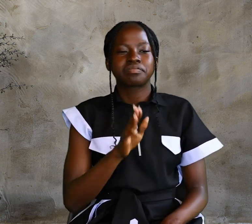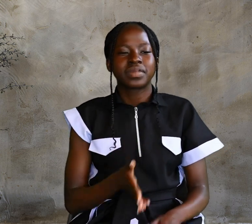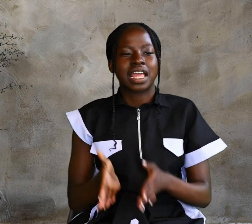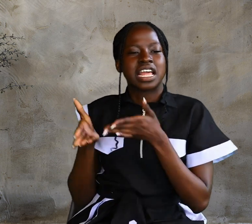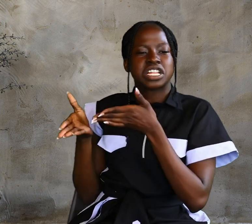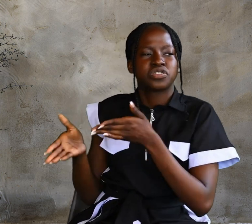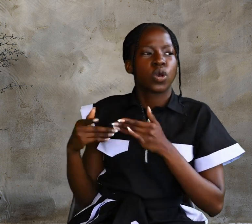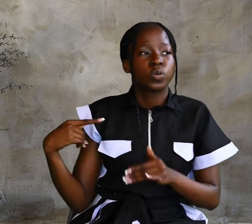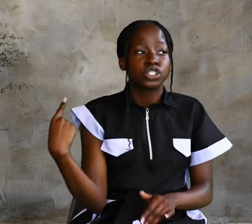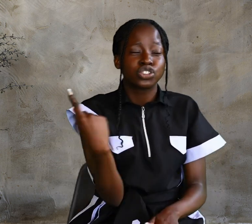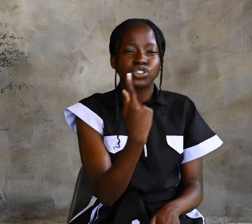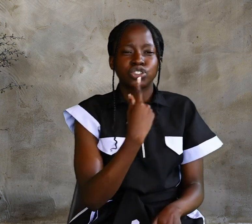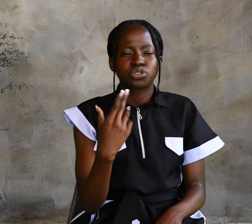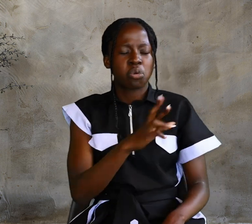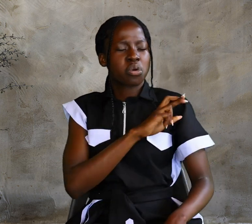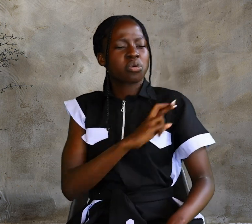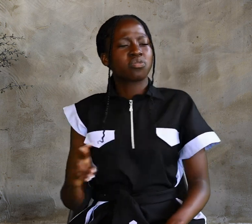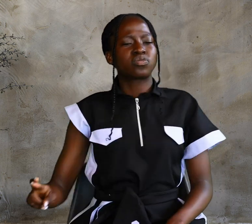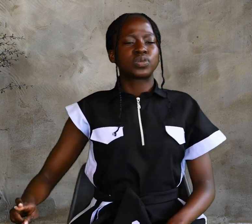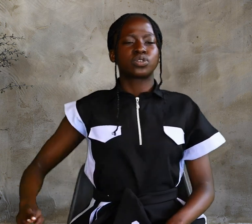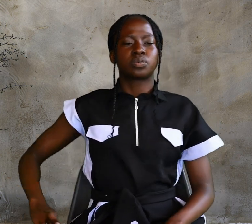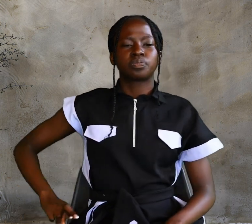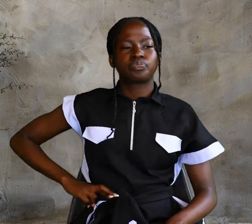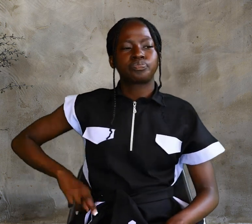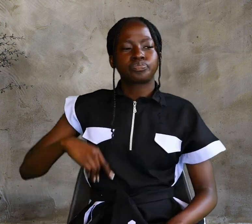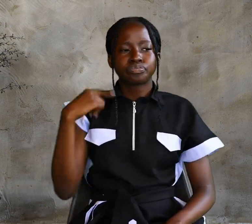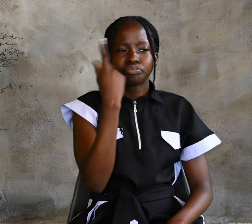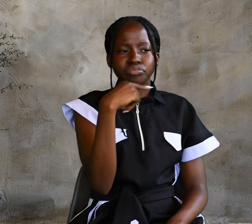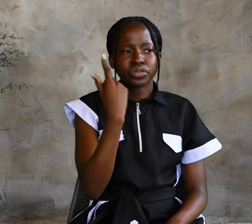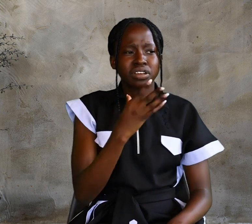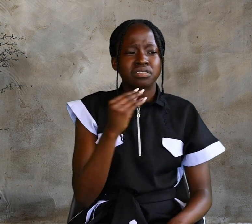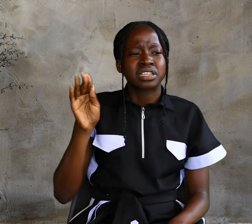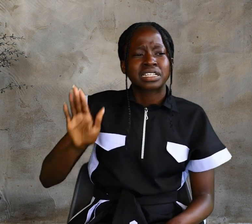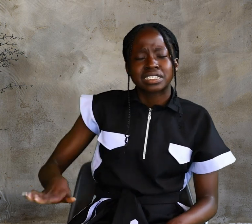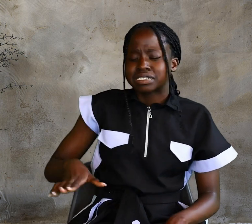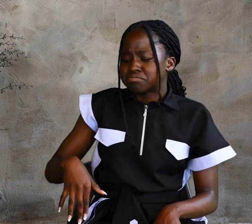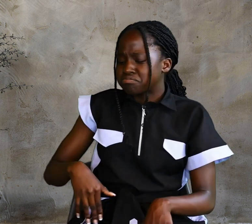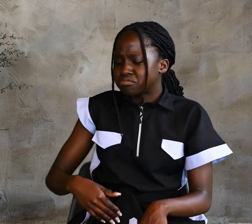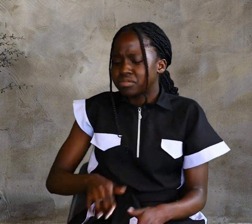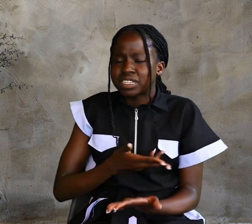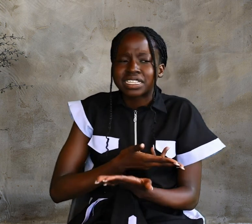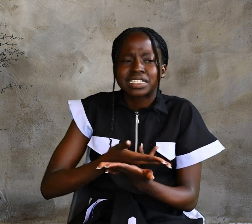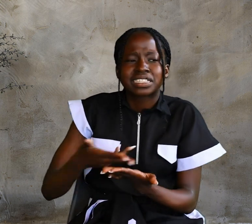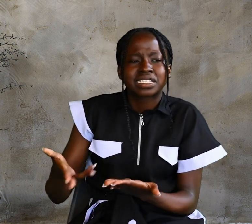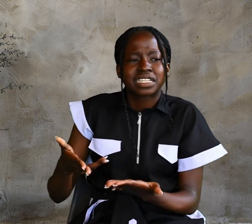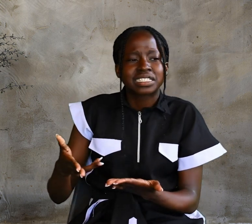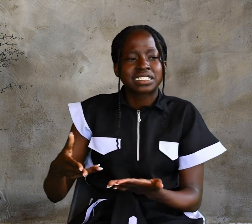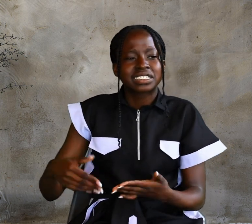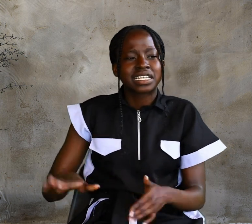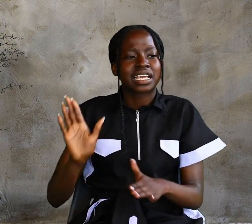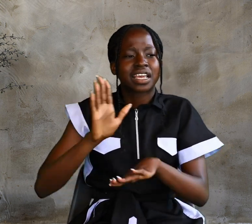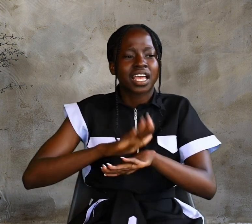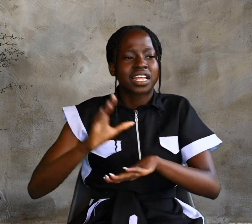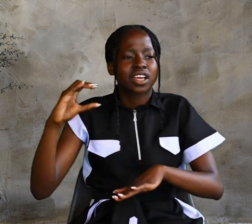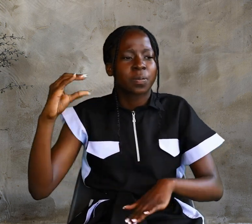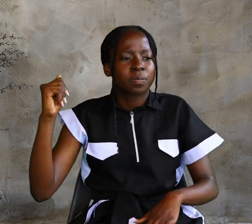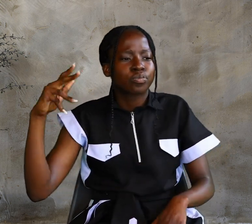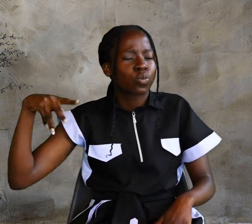there was a certain royal official, Whose son lay sick at Capernaum. When this